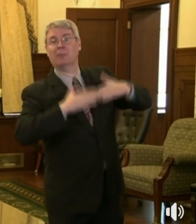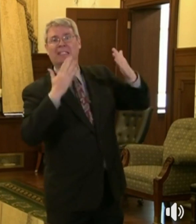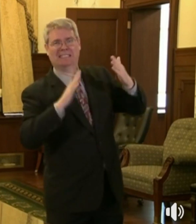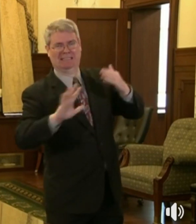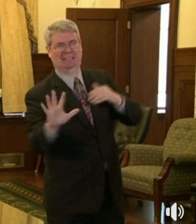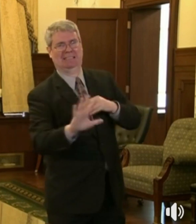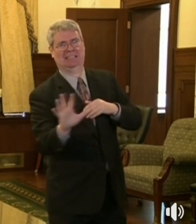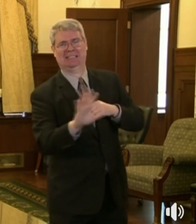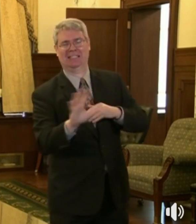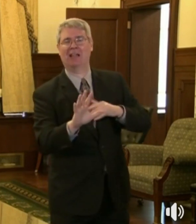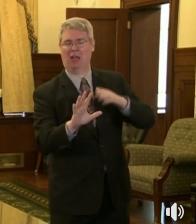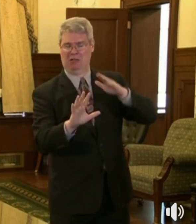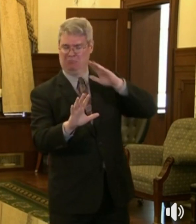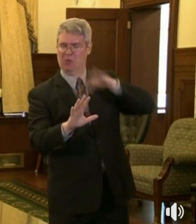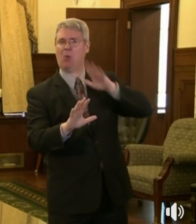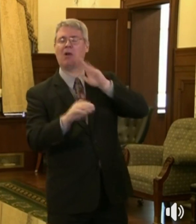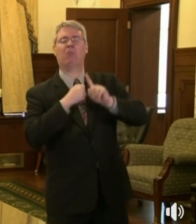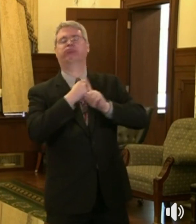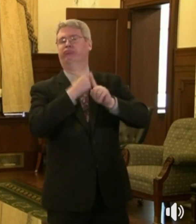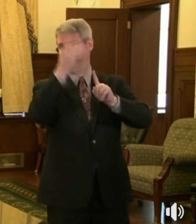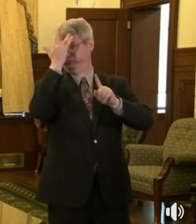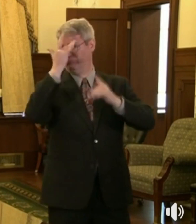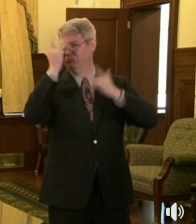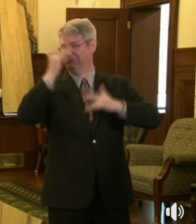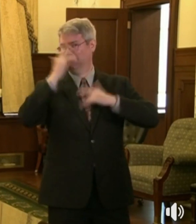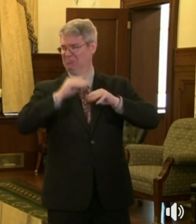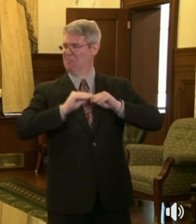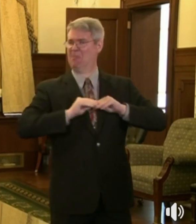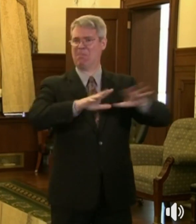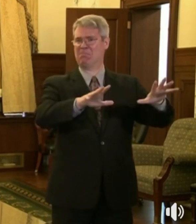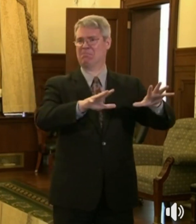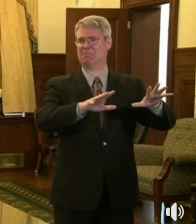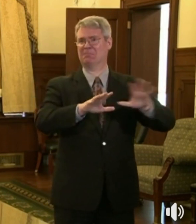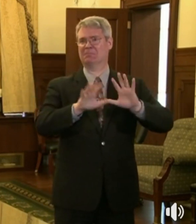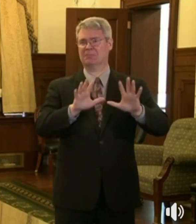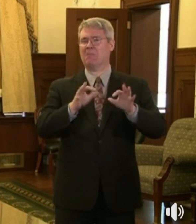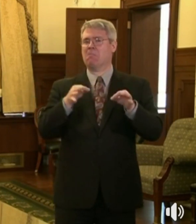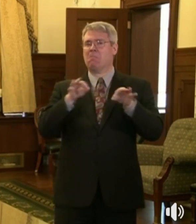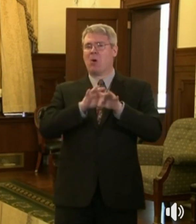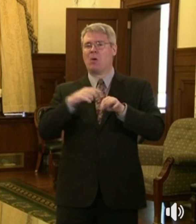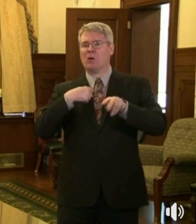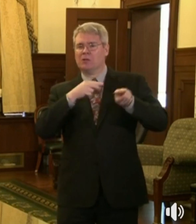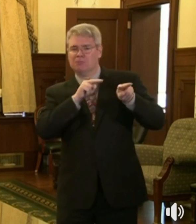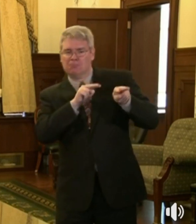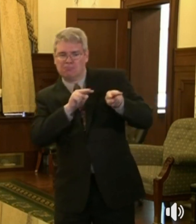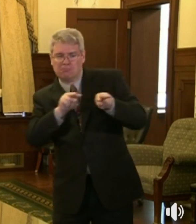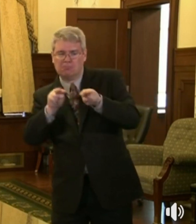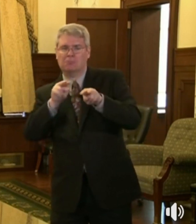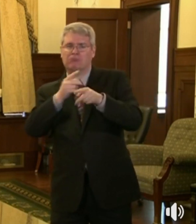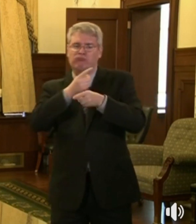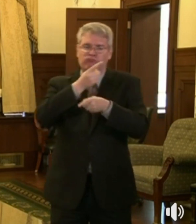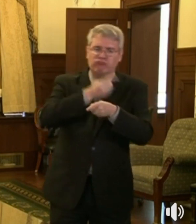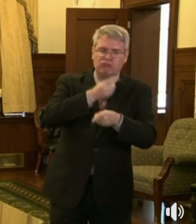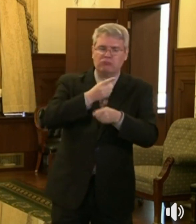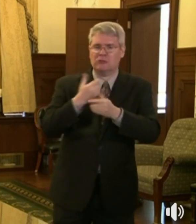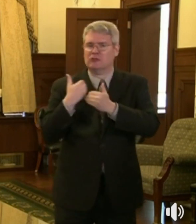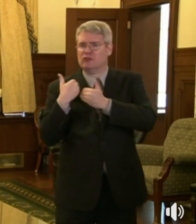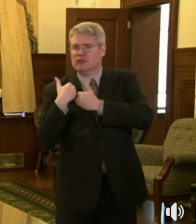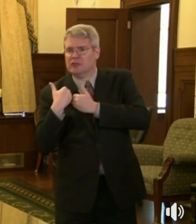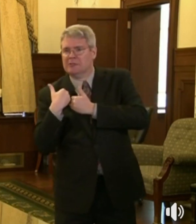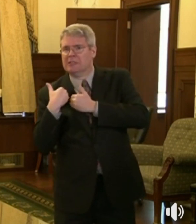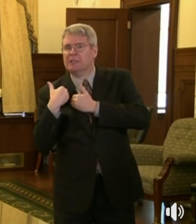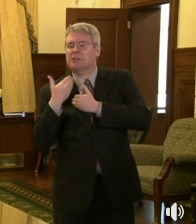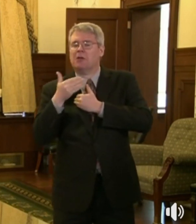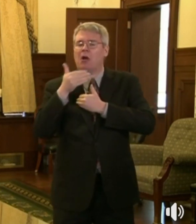we do have a plan to safely and responsibly reopen our economy in stages, just as the